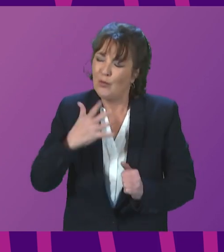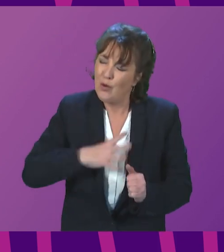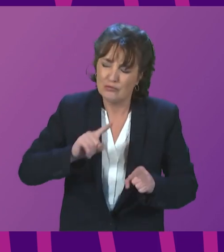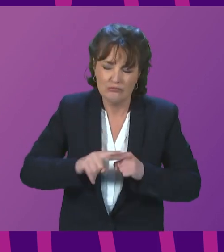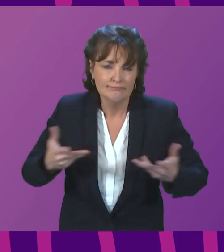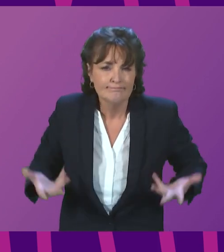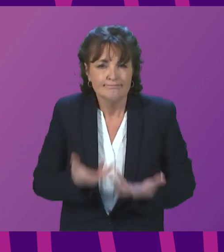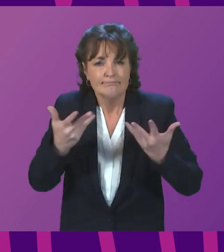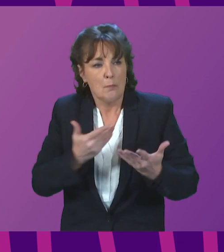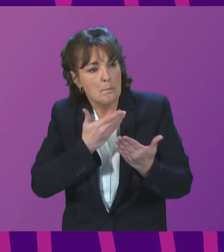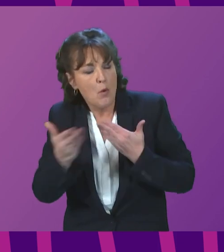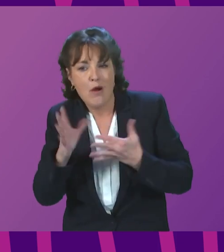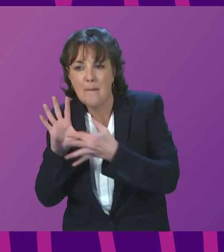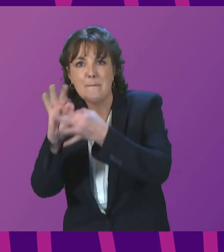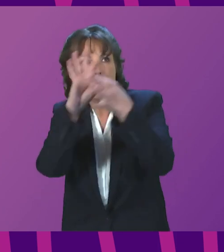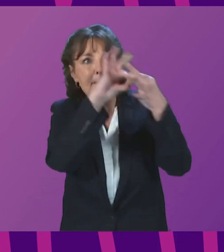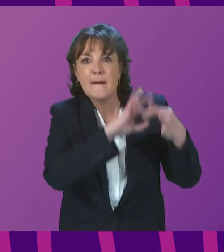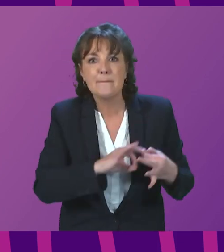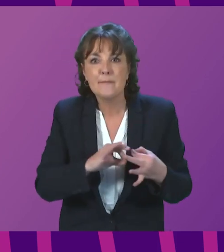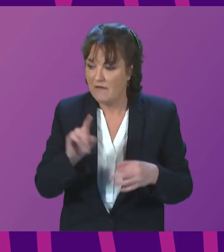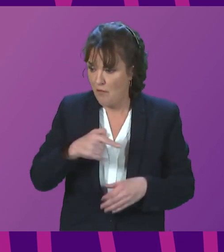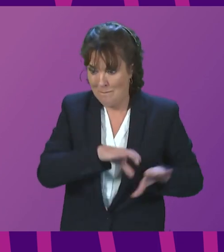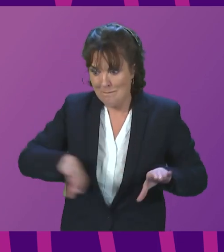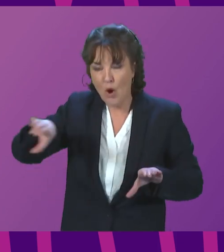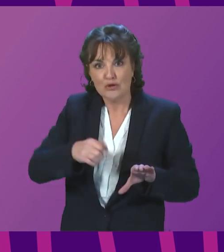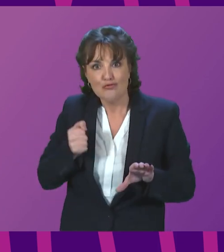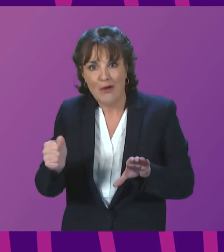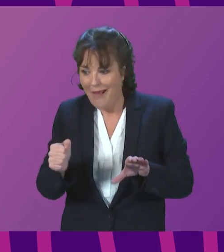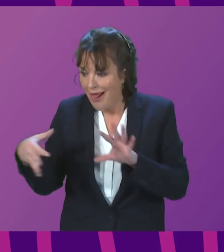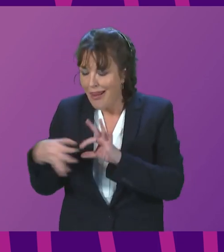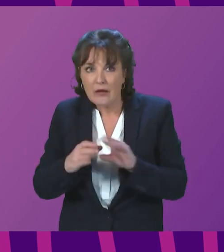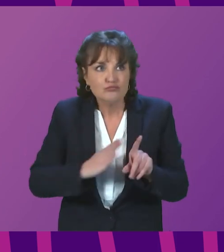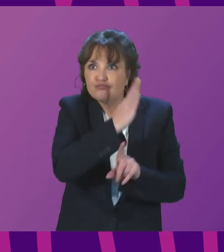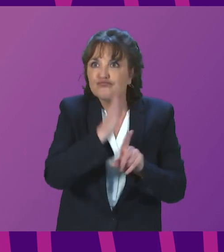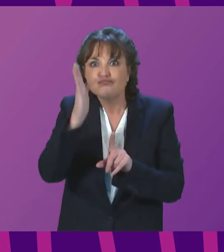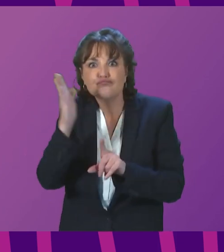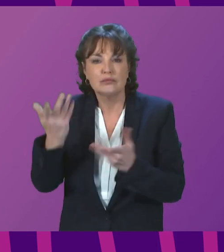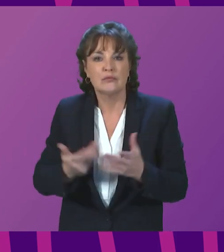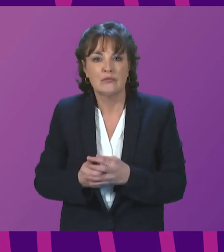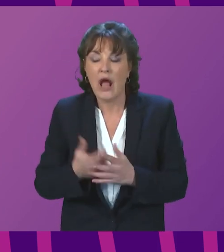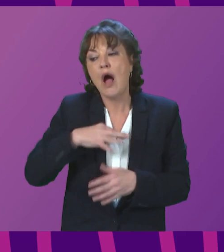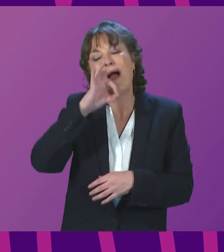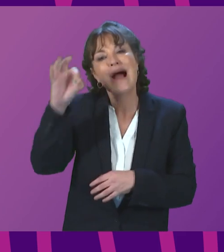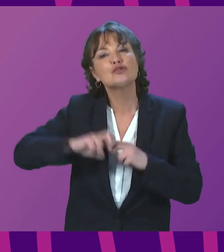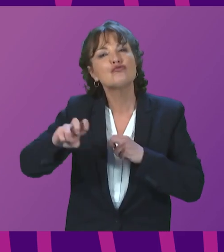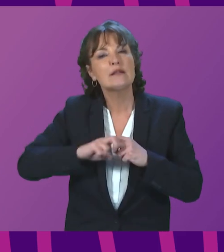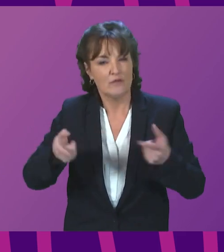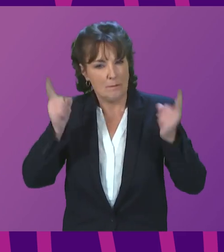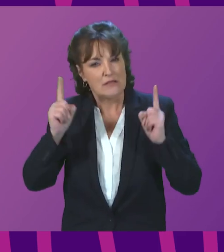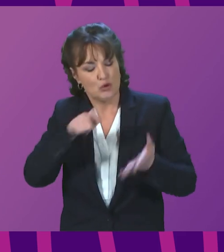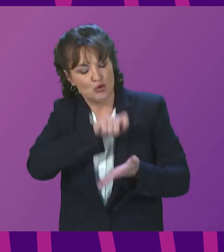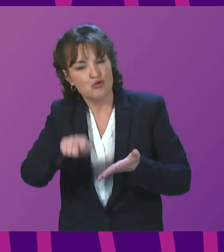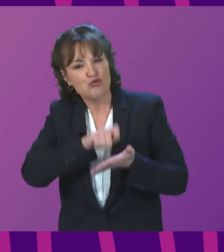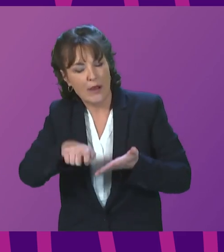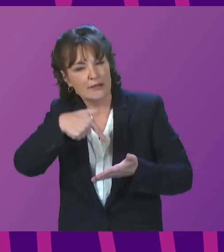and to get the greatest possible benefits from the Borders rail link and any extension from that. I'll ask the Transport Minister to write